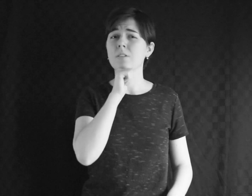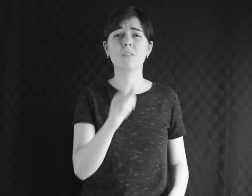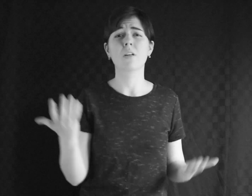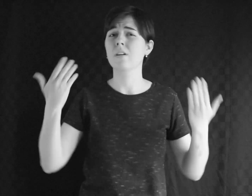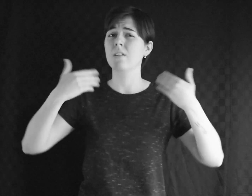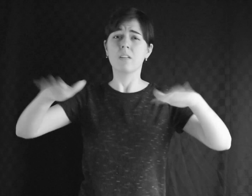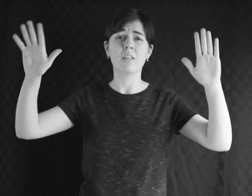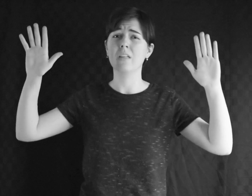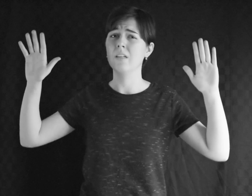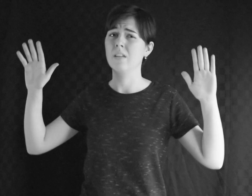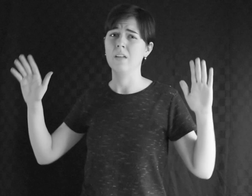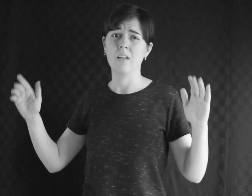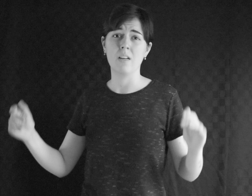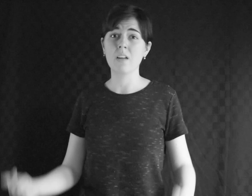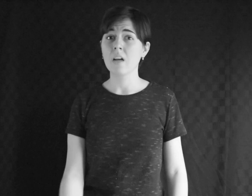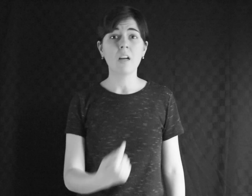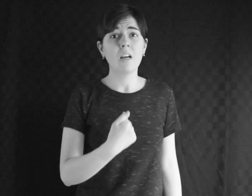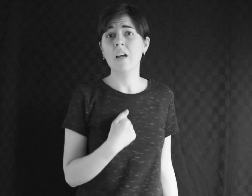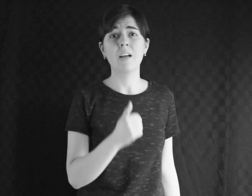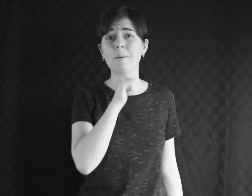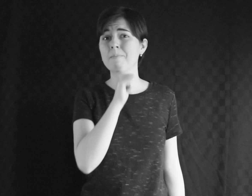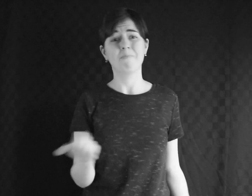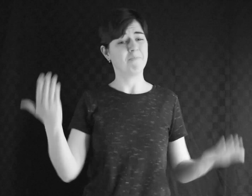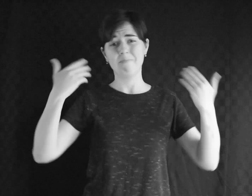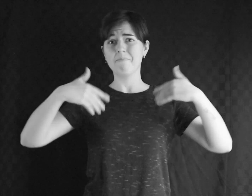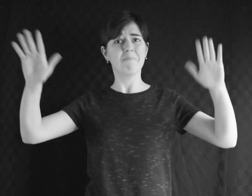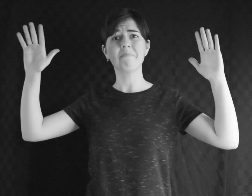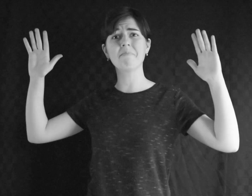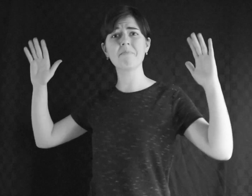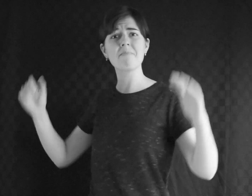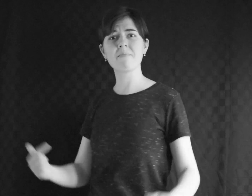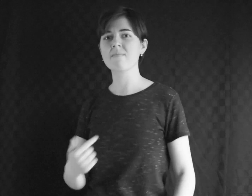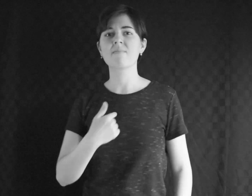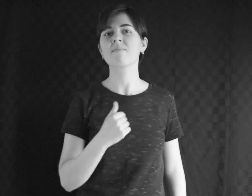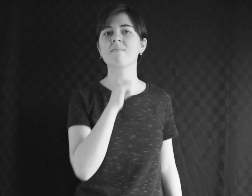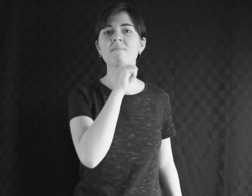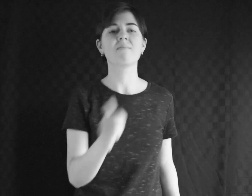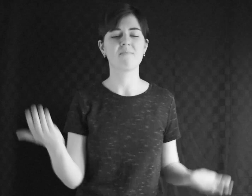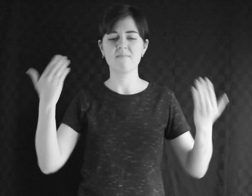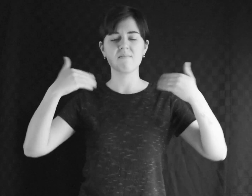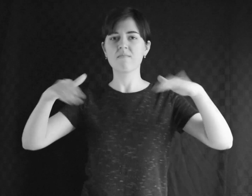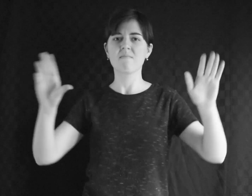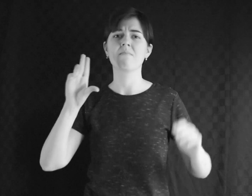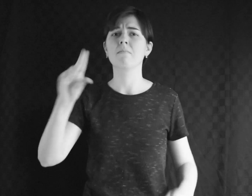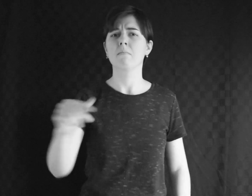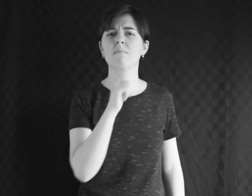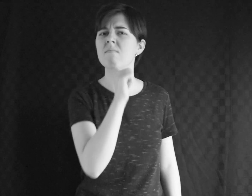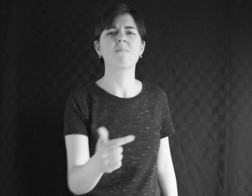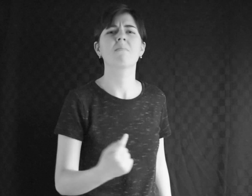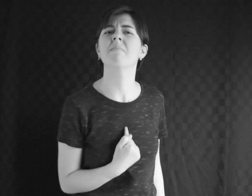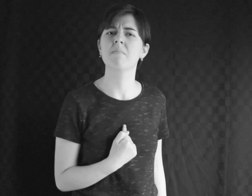don't give up on me I'm not giving up, I'm not giving up, giving up, no, not me